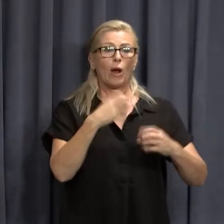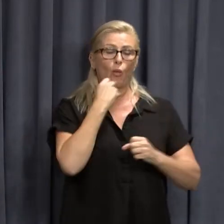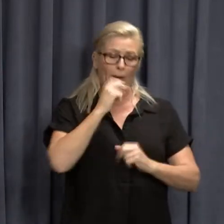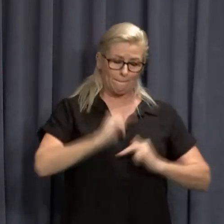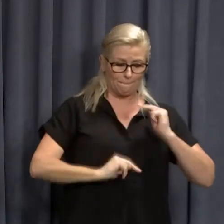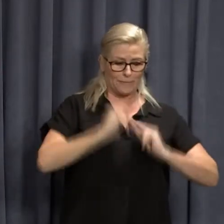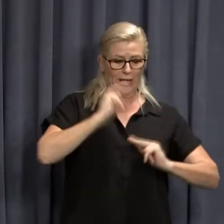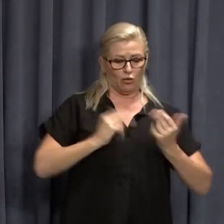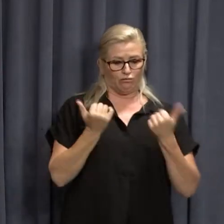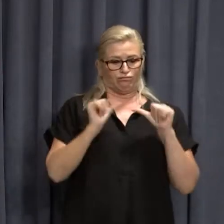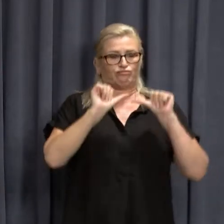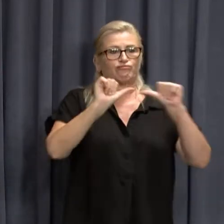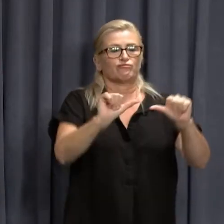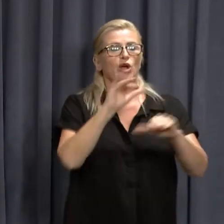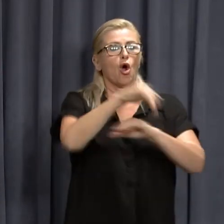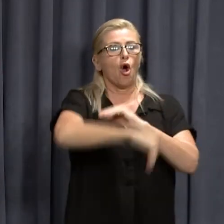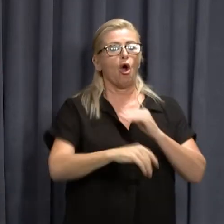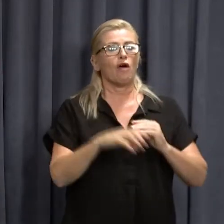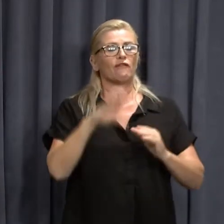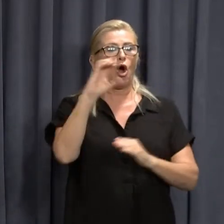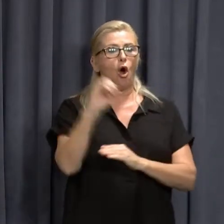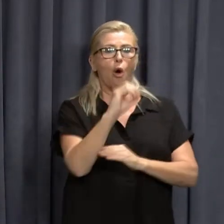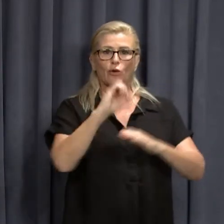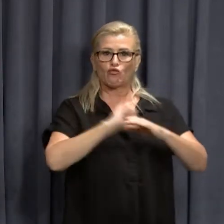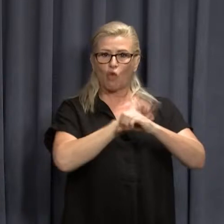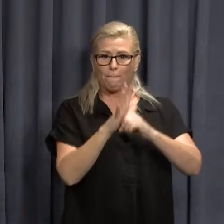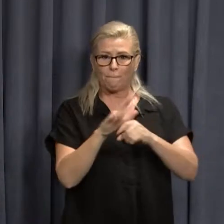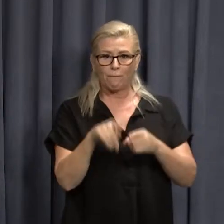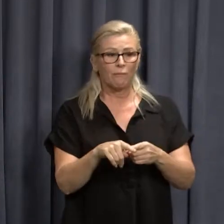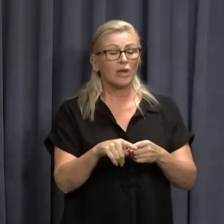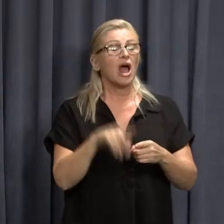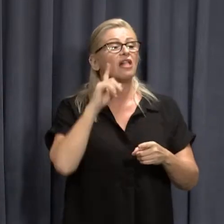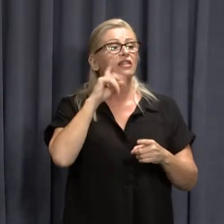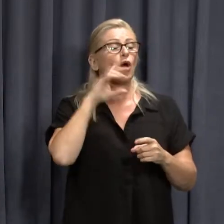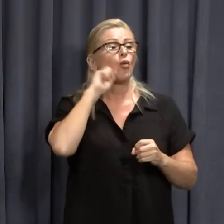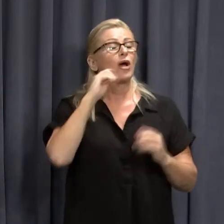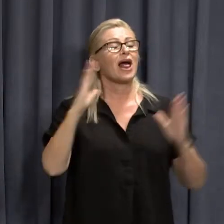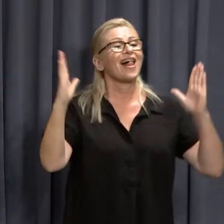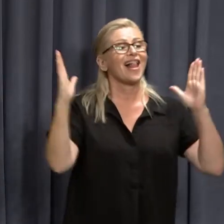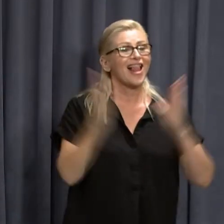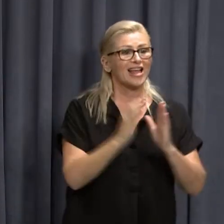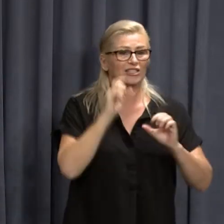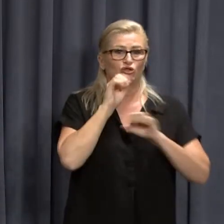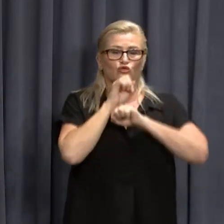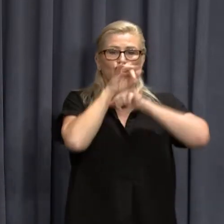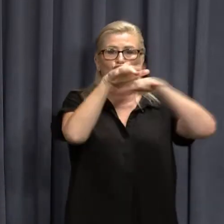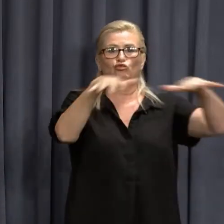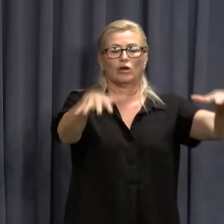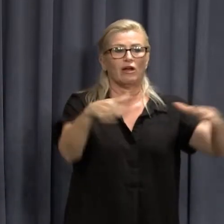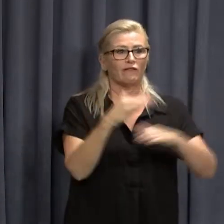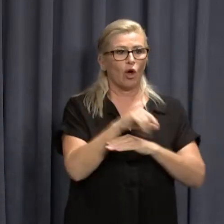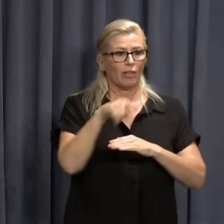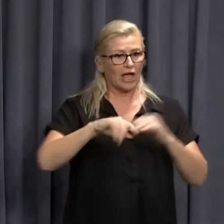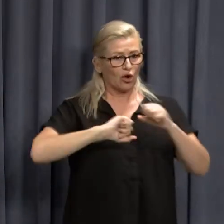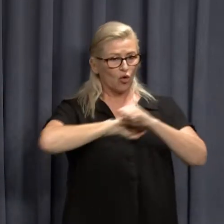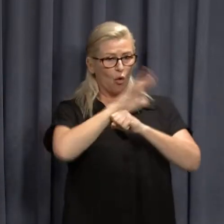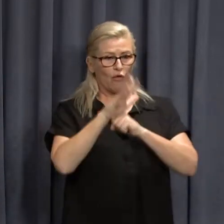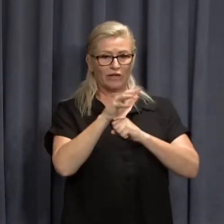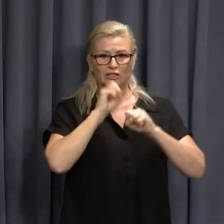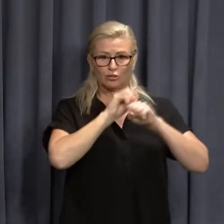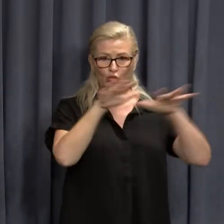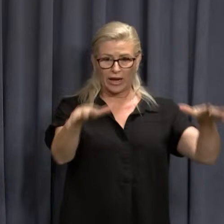against Omicron. Third doses also significantly reduce the level of transmission of Omicron.